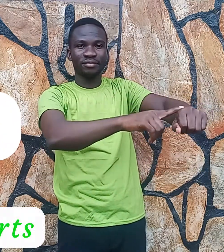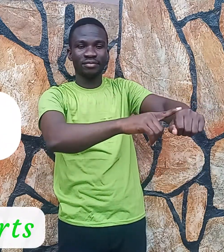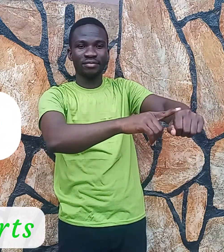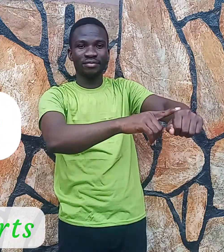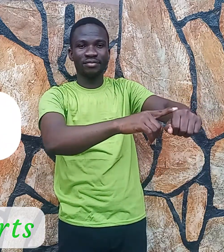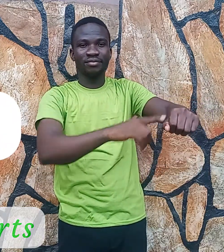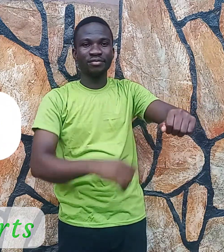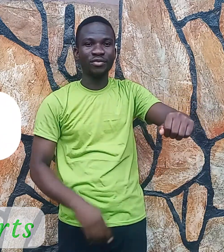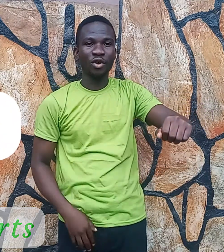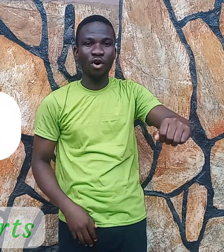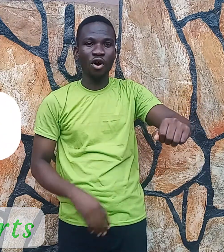Or.